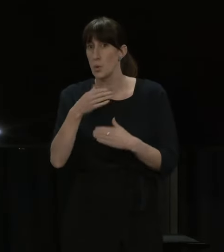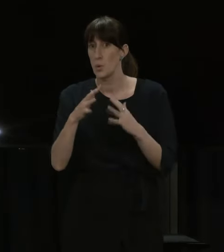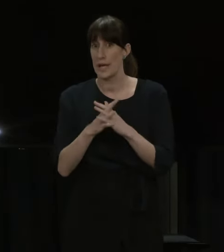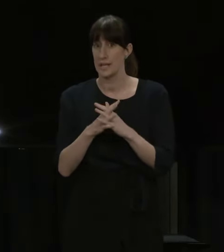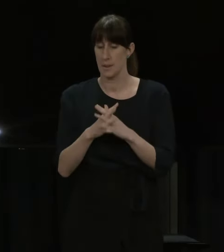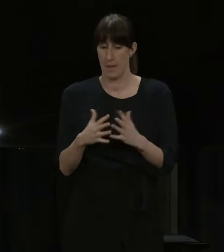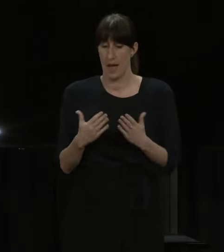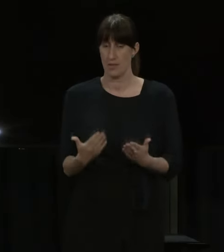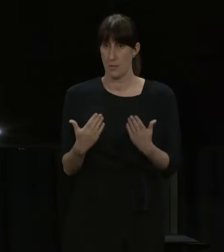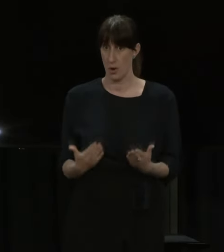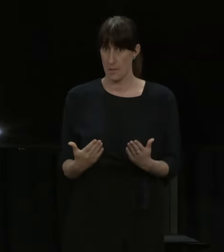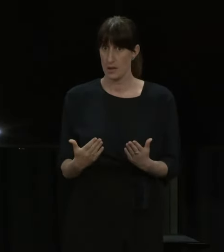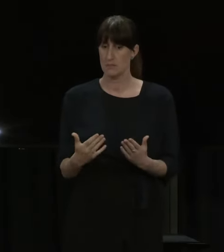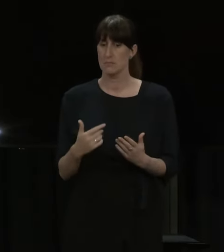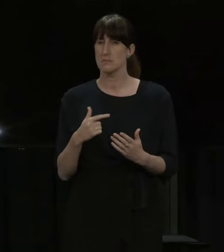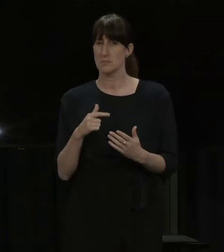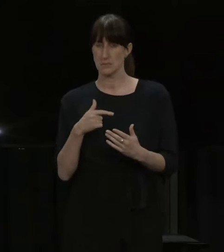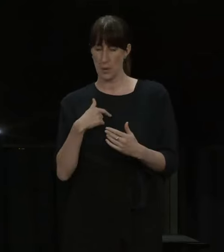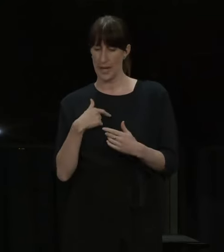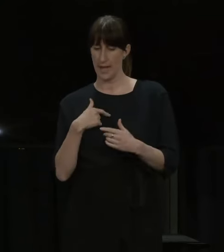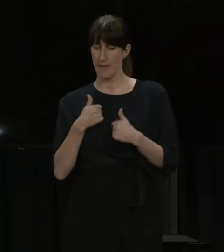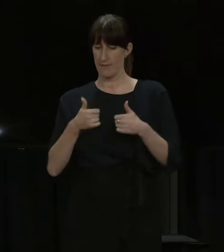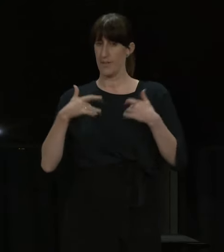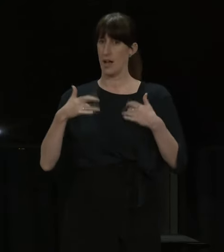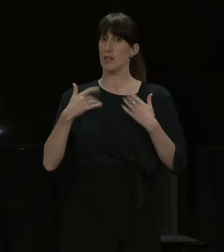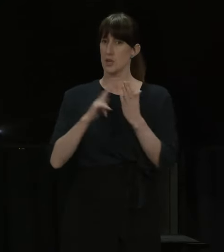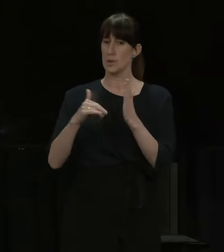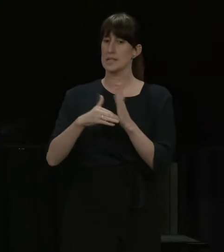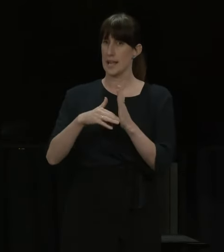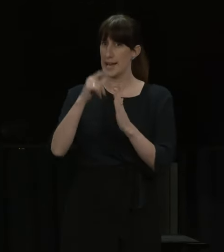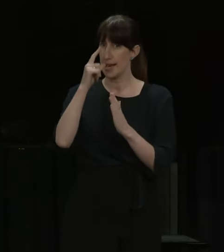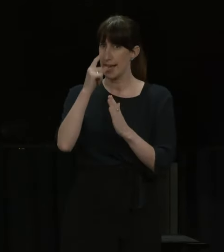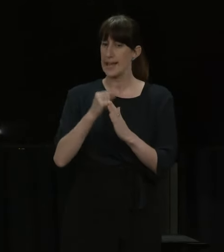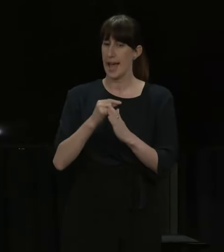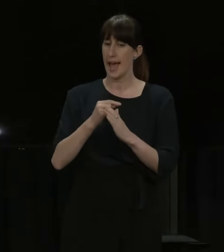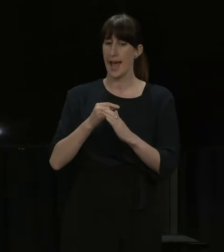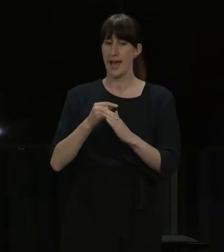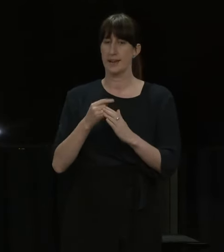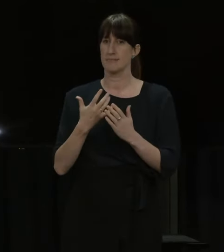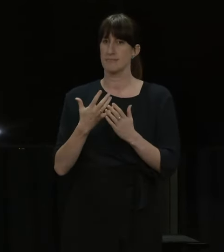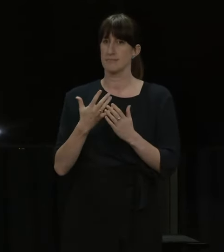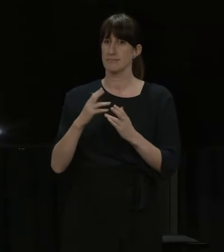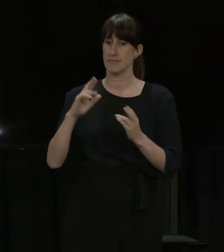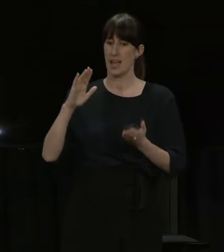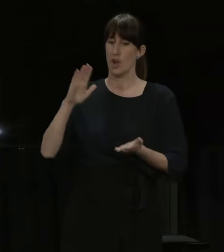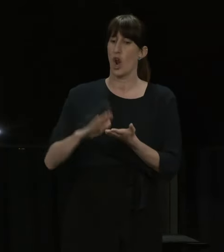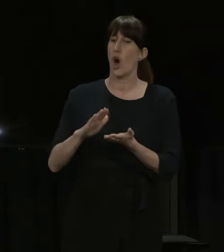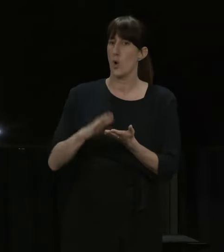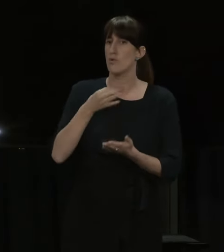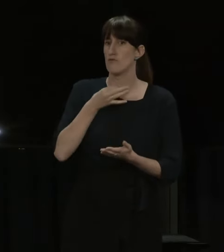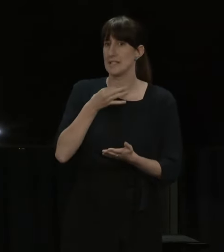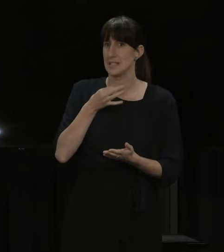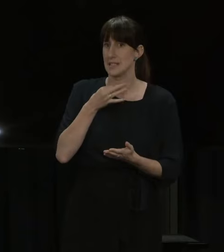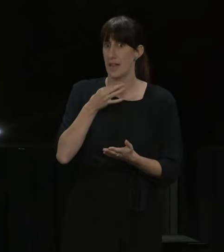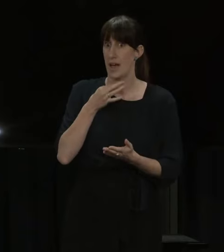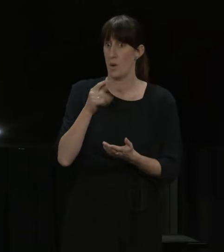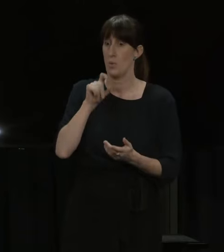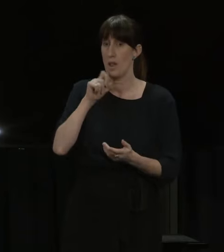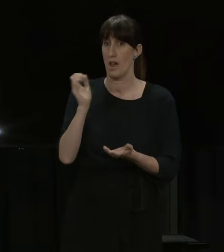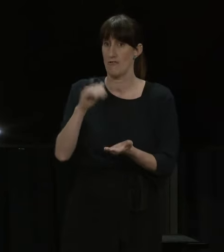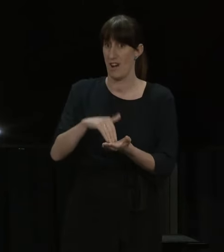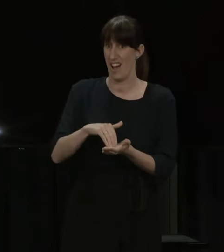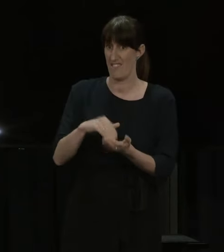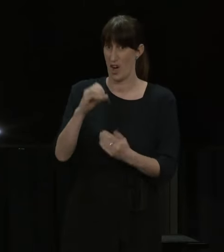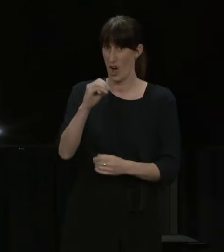good position to minimise the impact any new variants have on our border settings because we've got that ability to still do 14 days